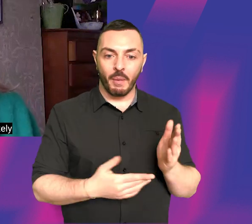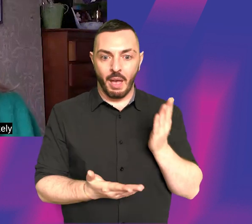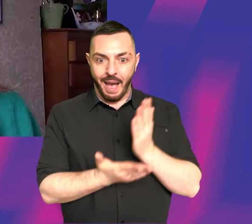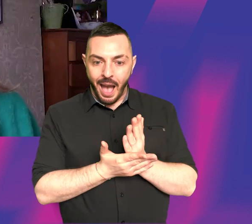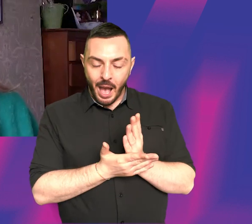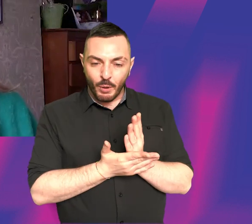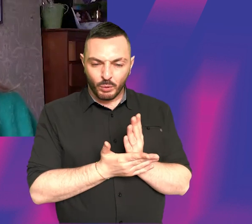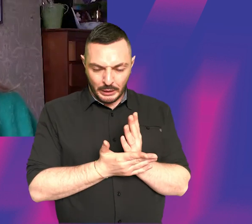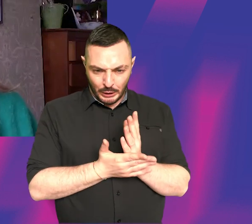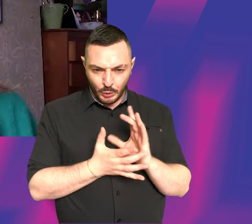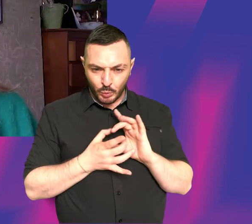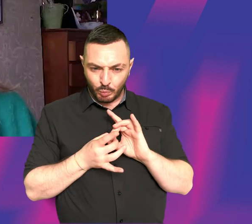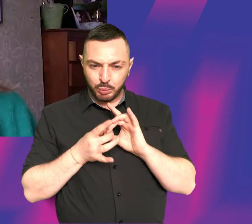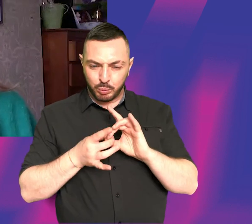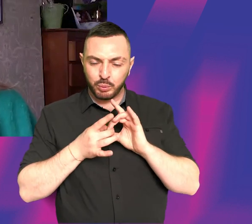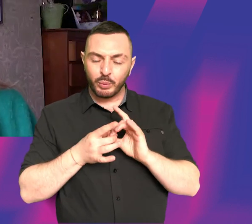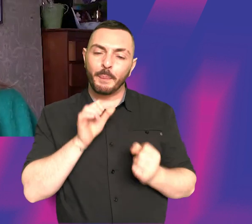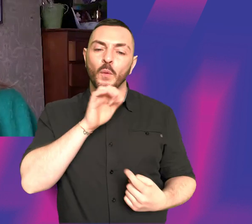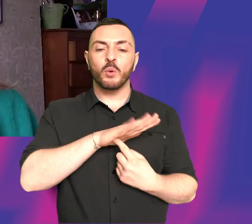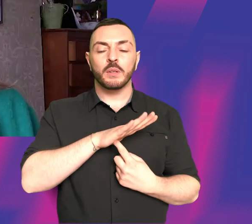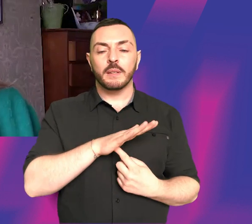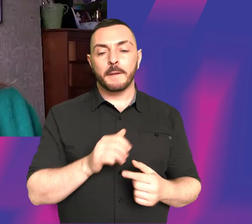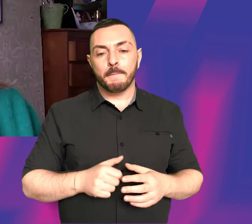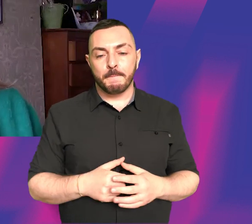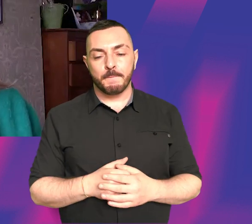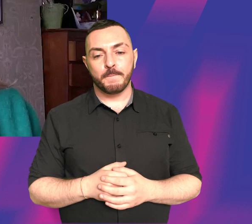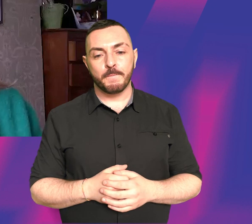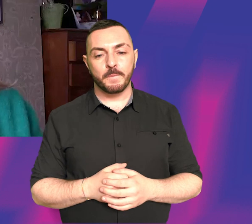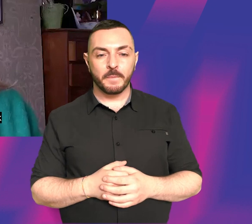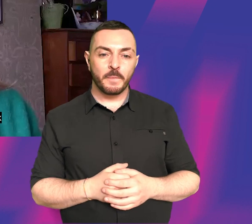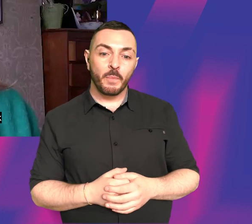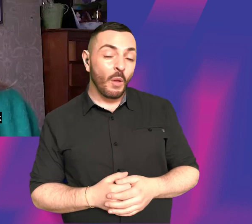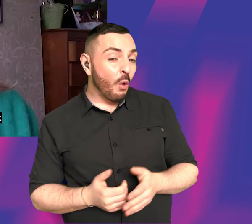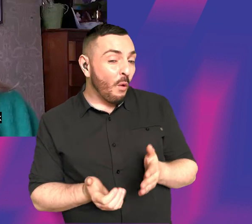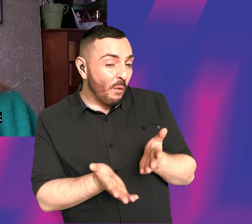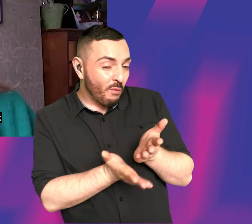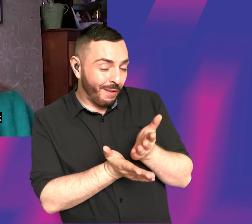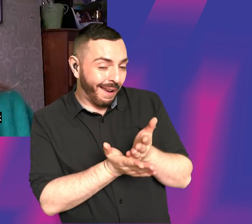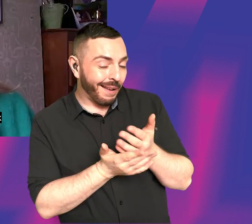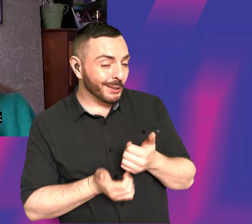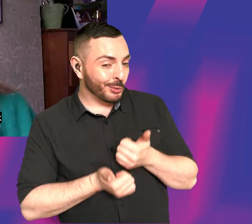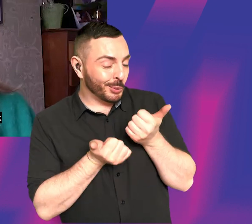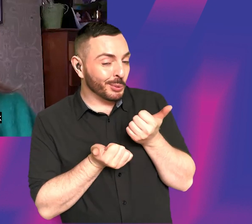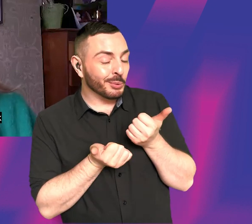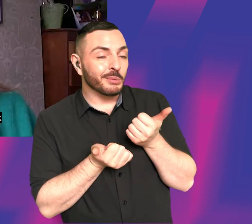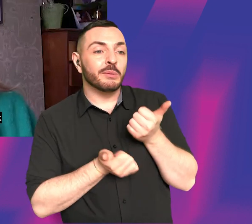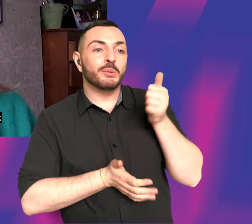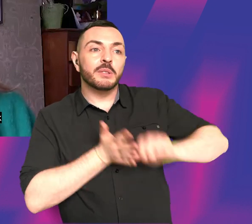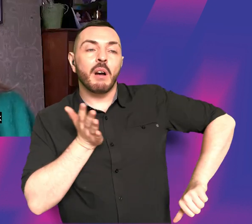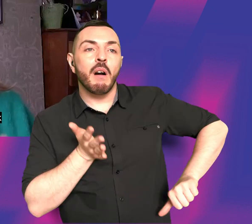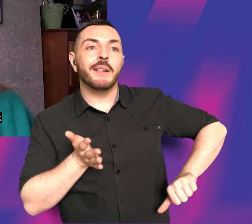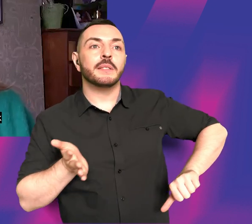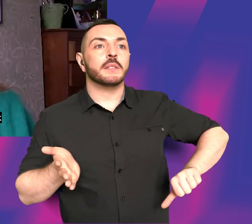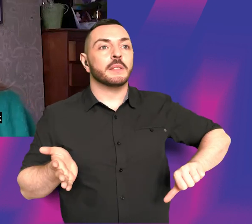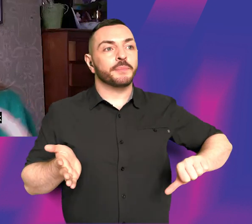intimately connected. And I think it's often a really, really good place to start is to think